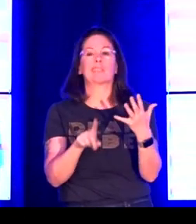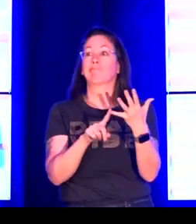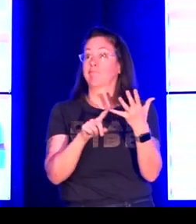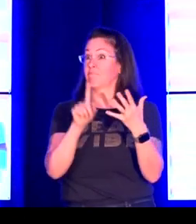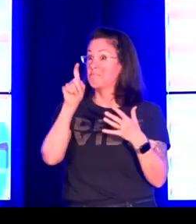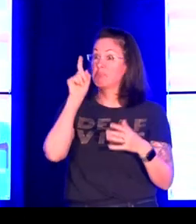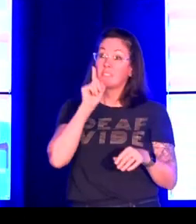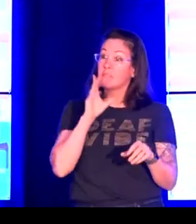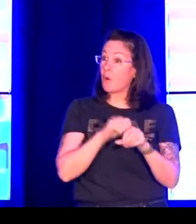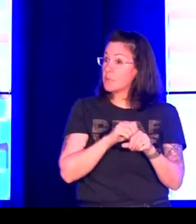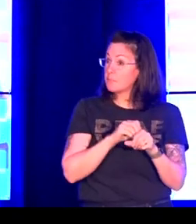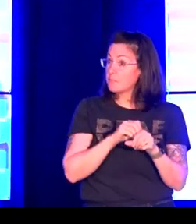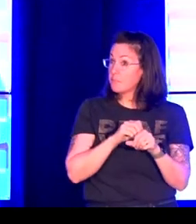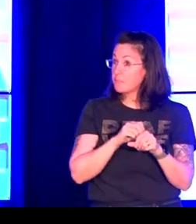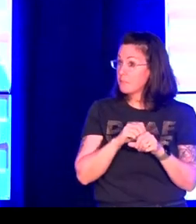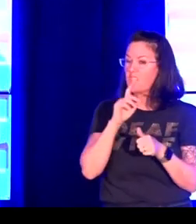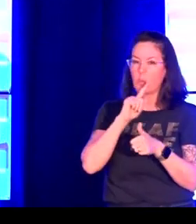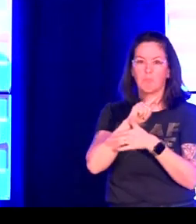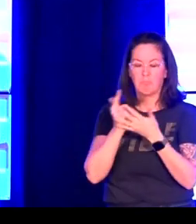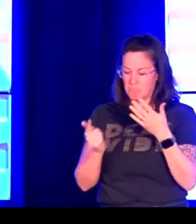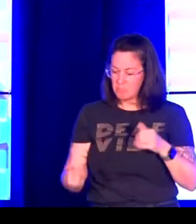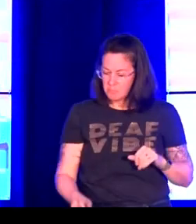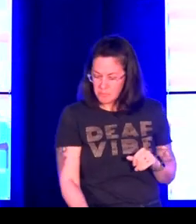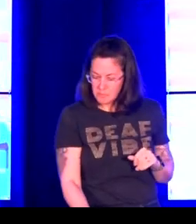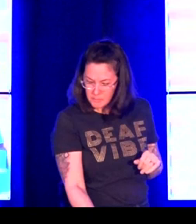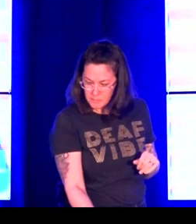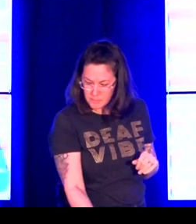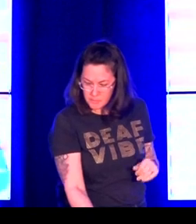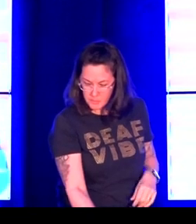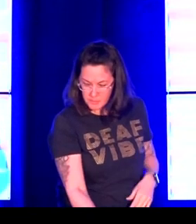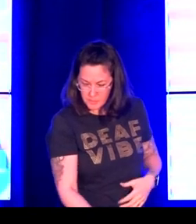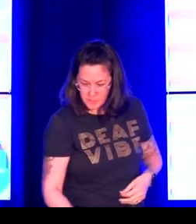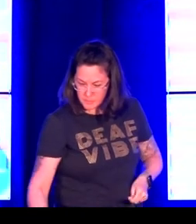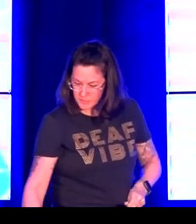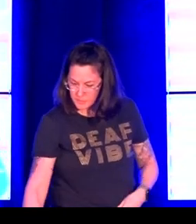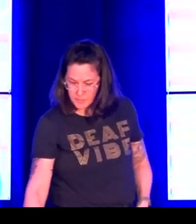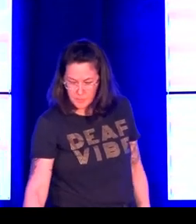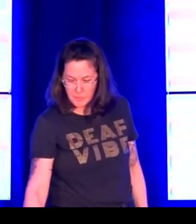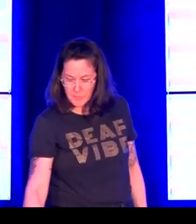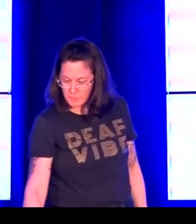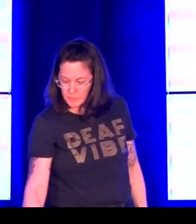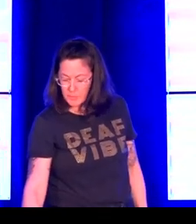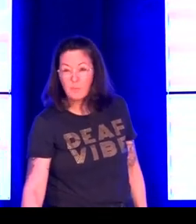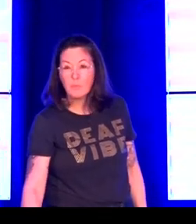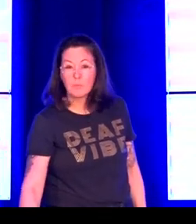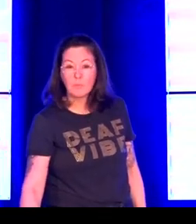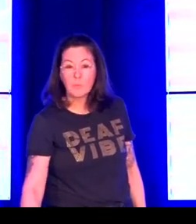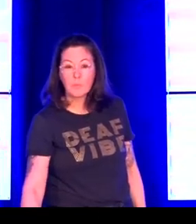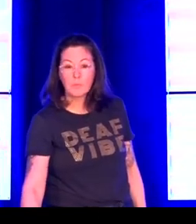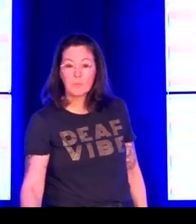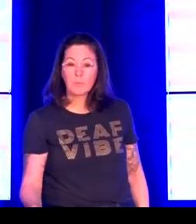whether the data was accessible or archived somewhere. And how deaf people participated in their research process.